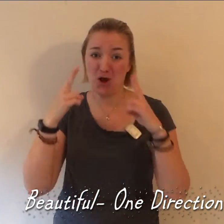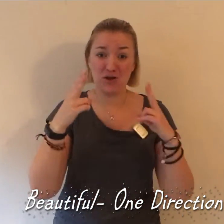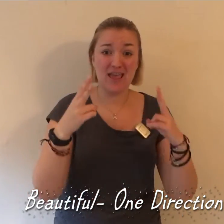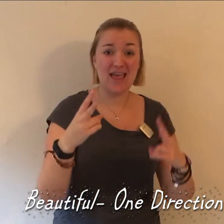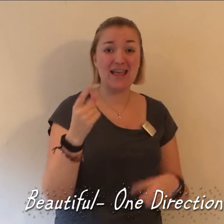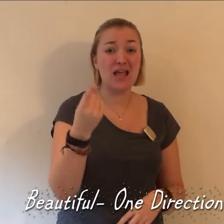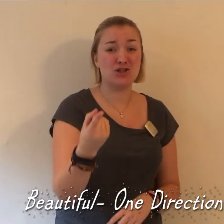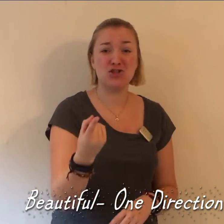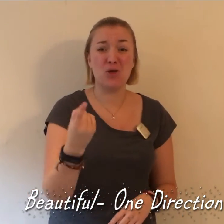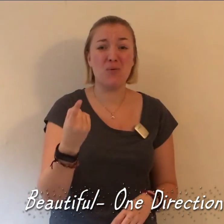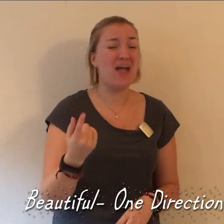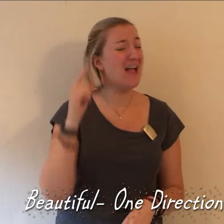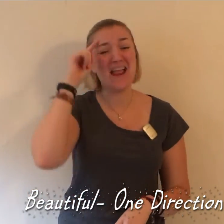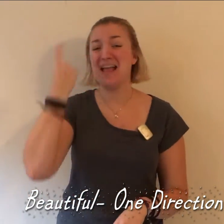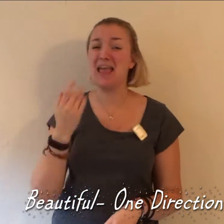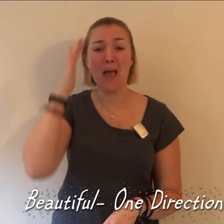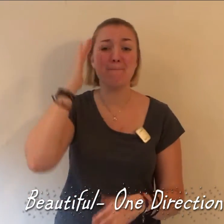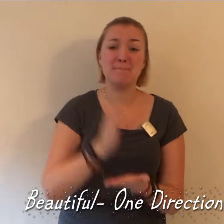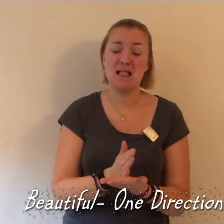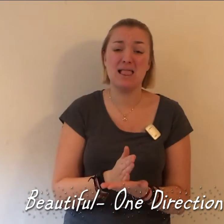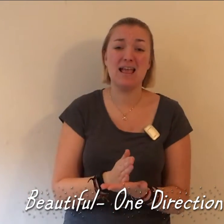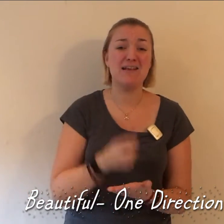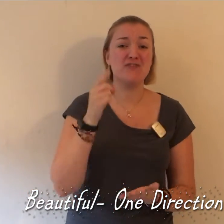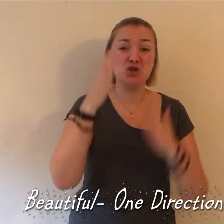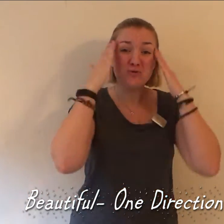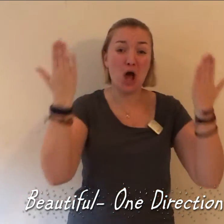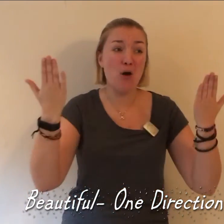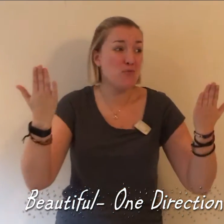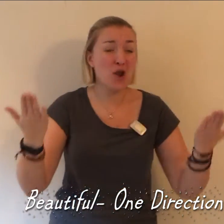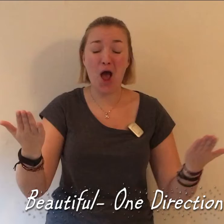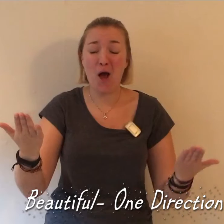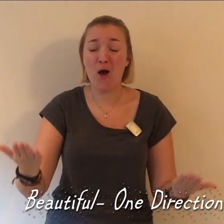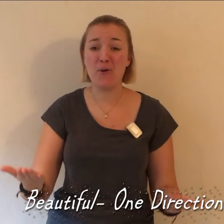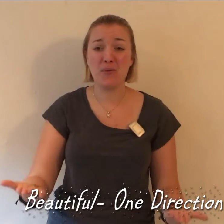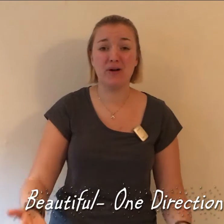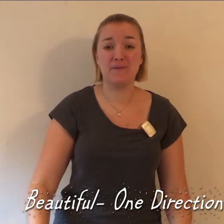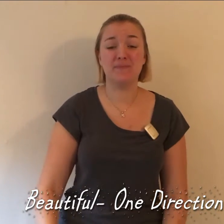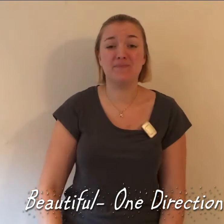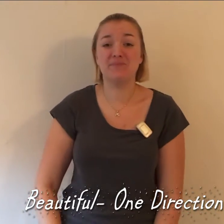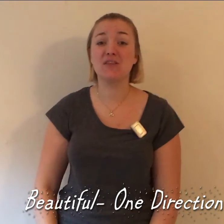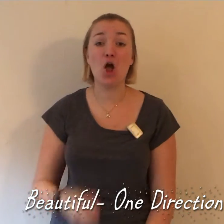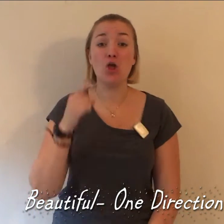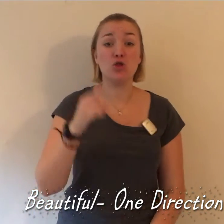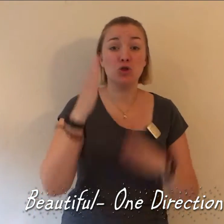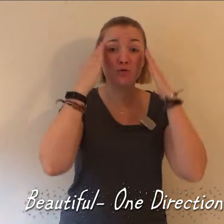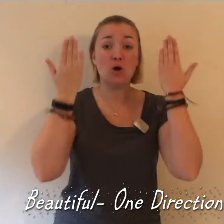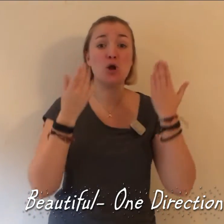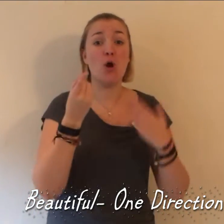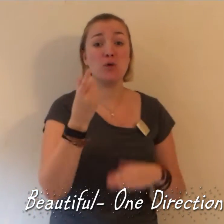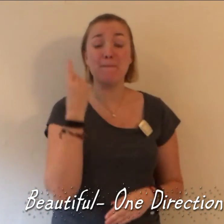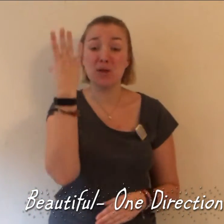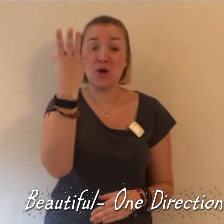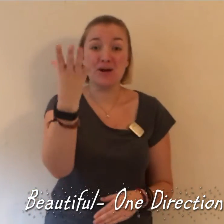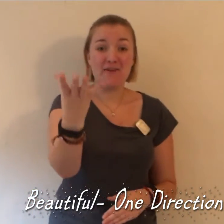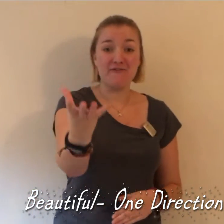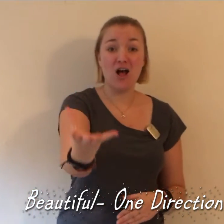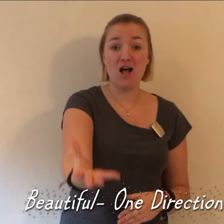looking at you and I can't believe you don't know You don't know you're